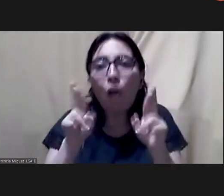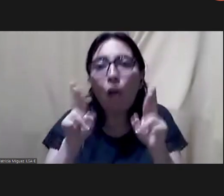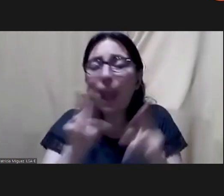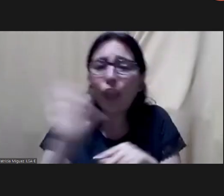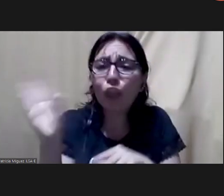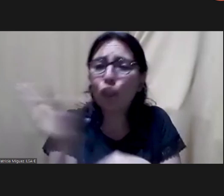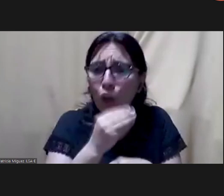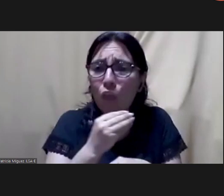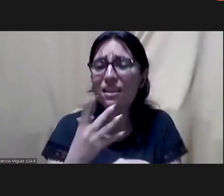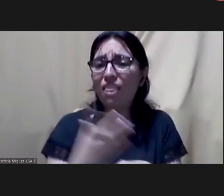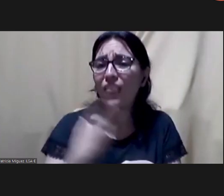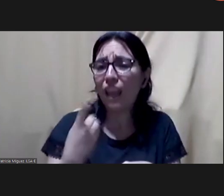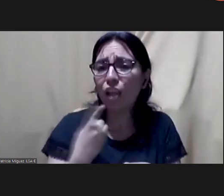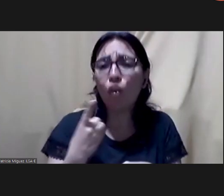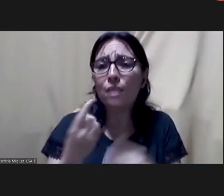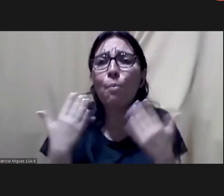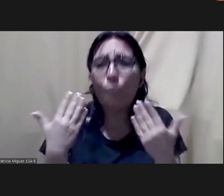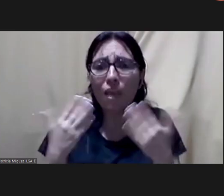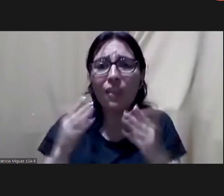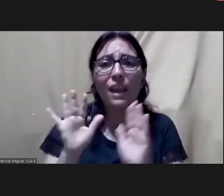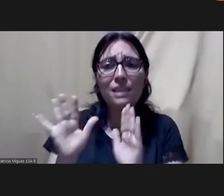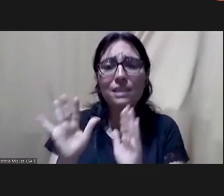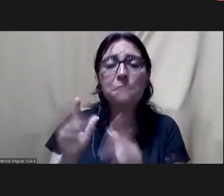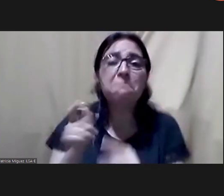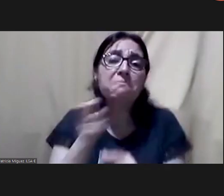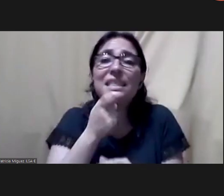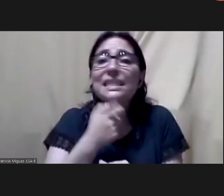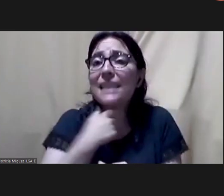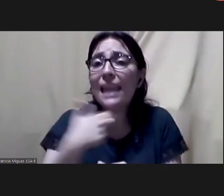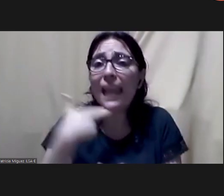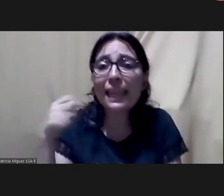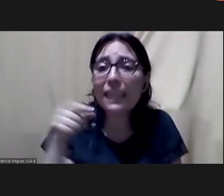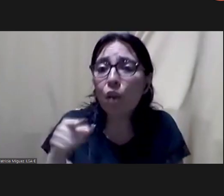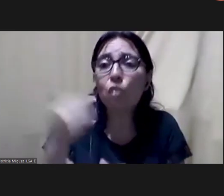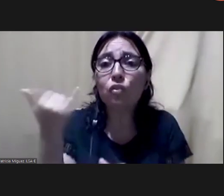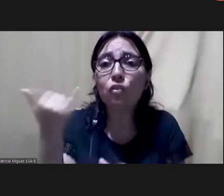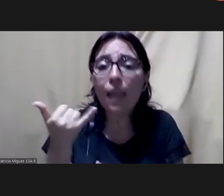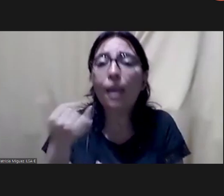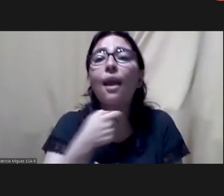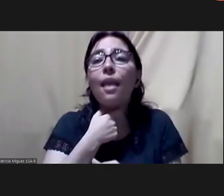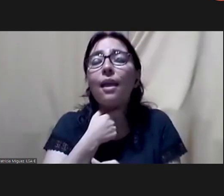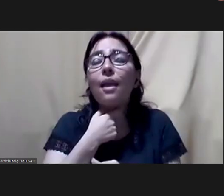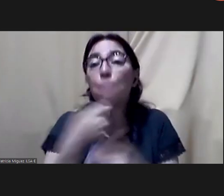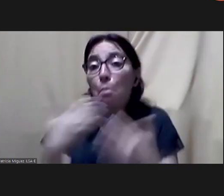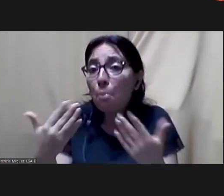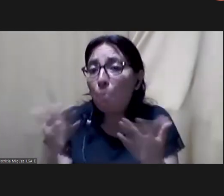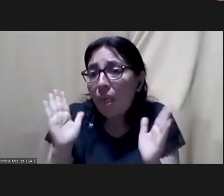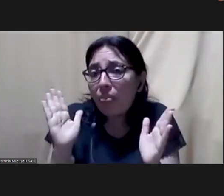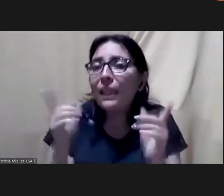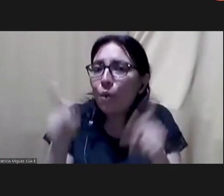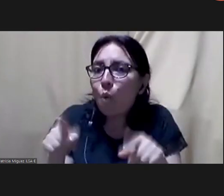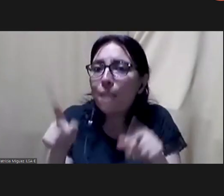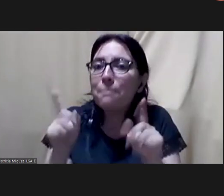cinematographer can have that possibility of having children and to have somehow of